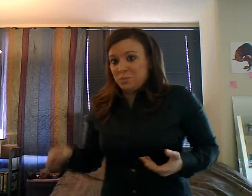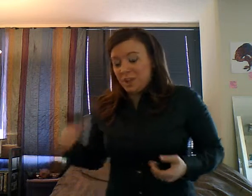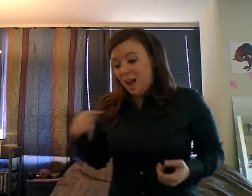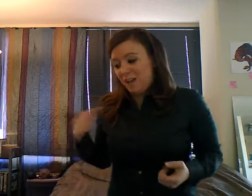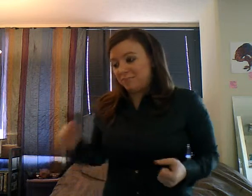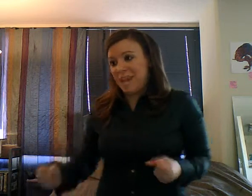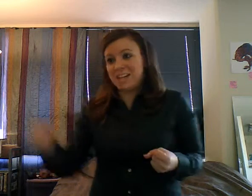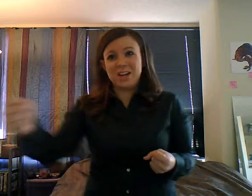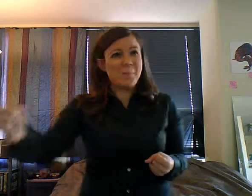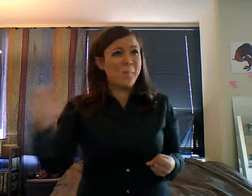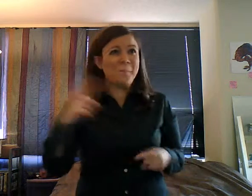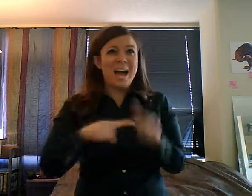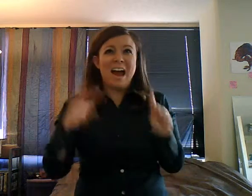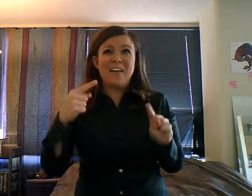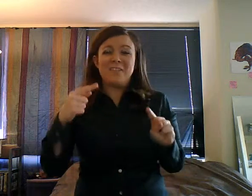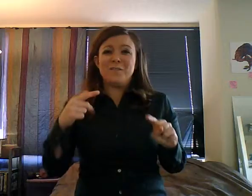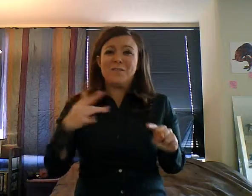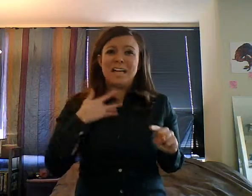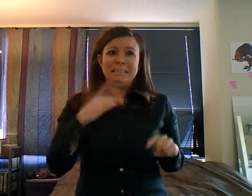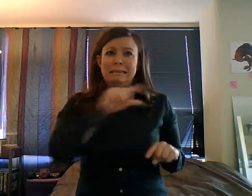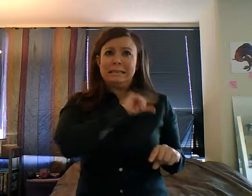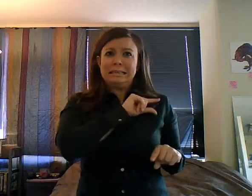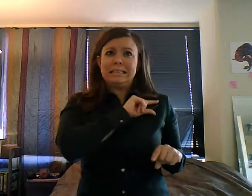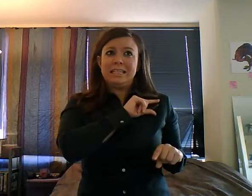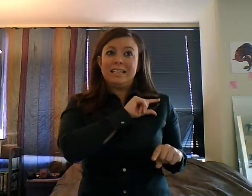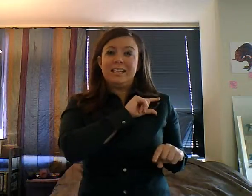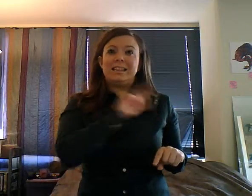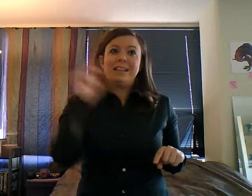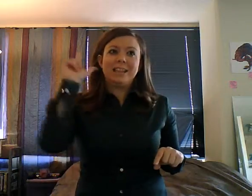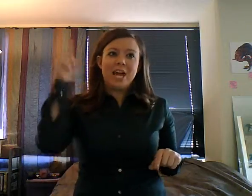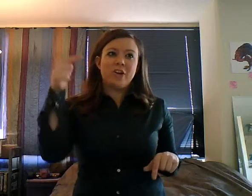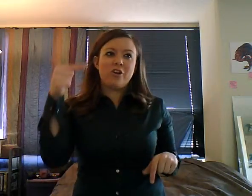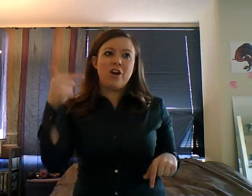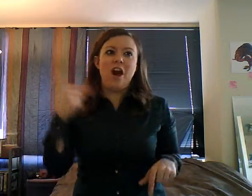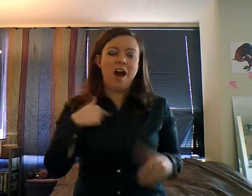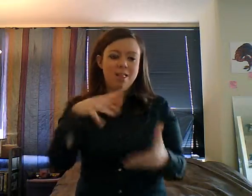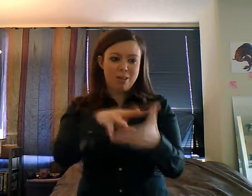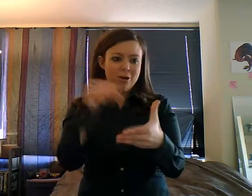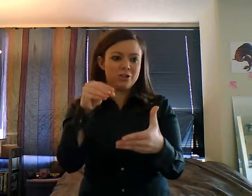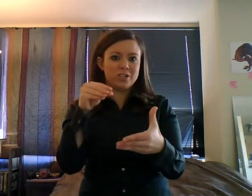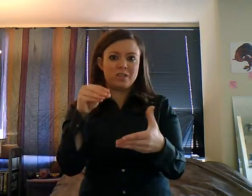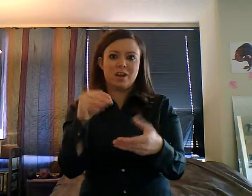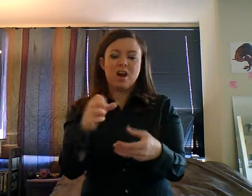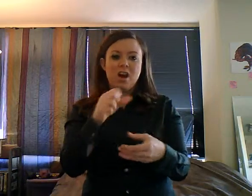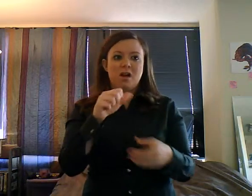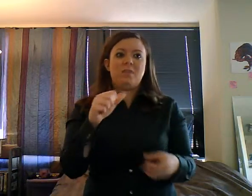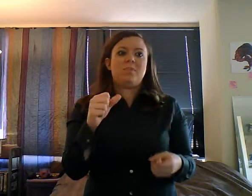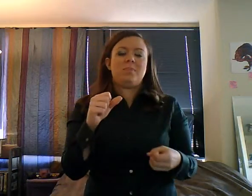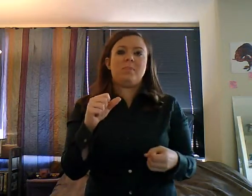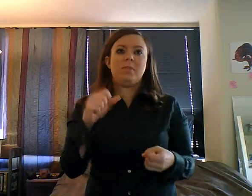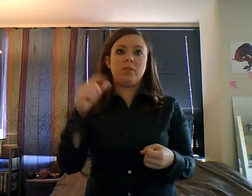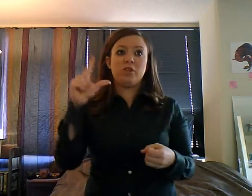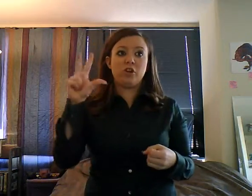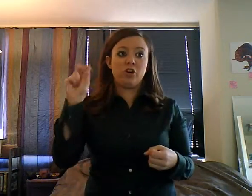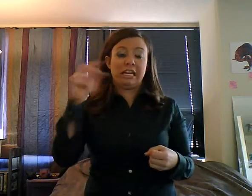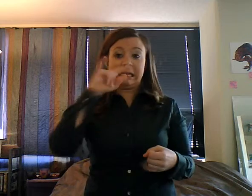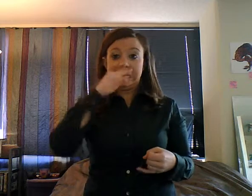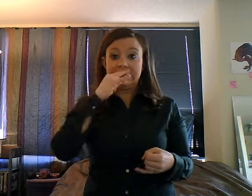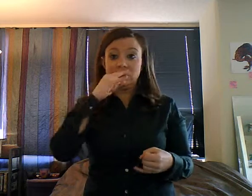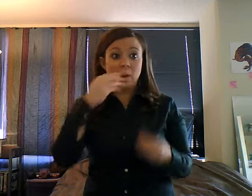So, anyway, um, so we keep getting in these, like, massive crowds, like, not moving, and then